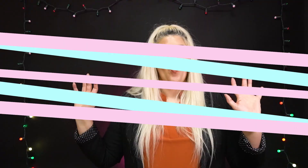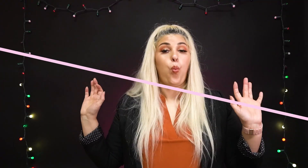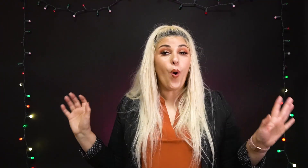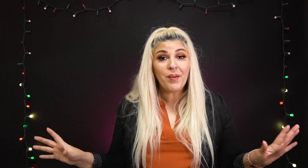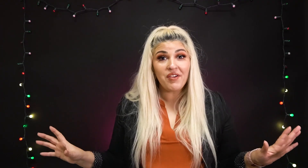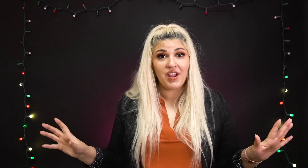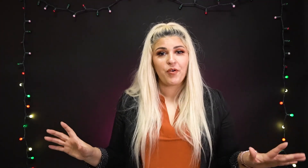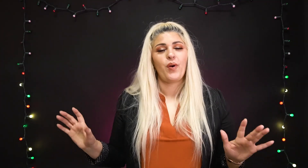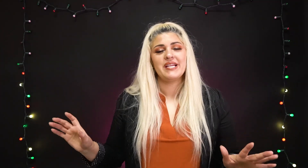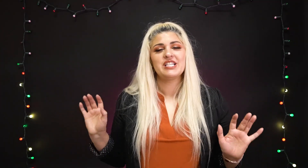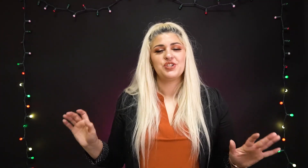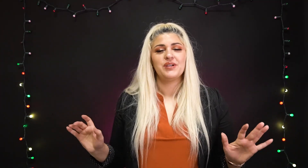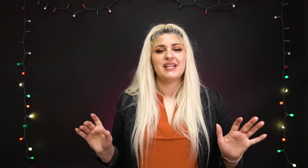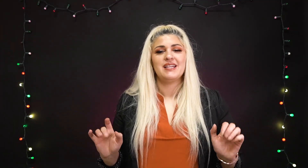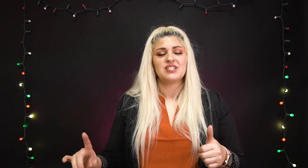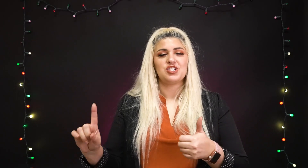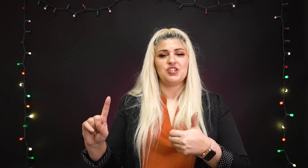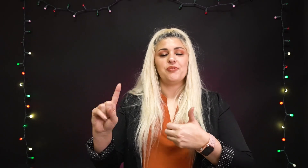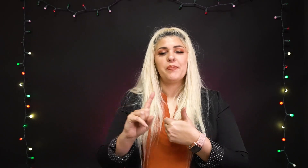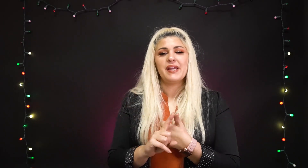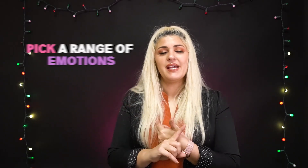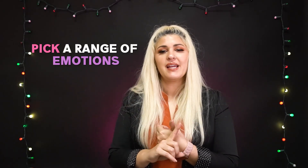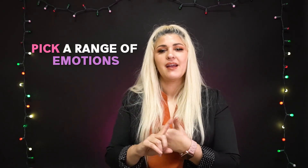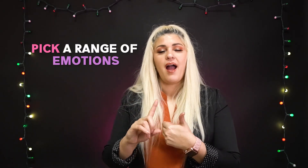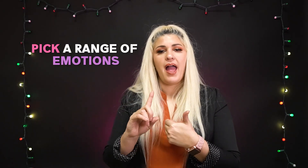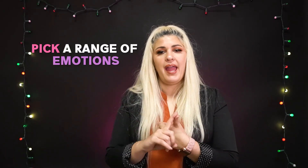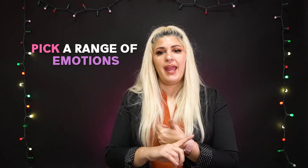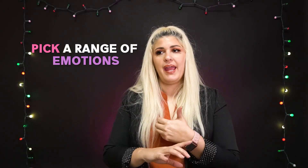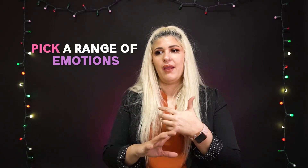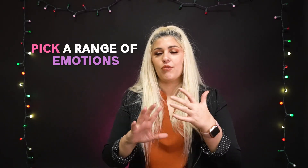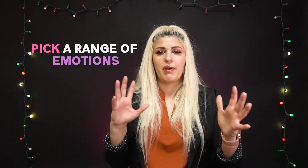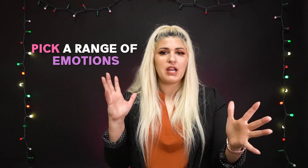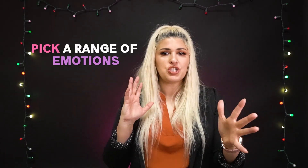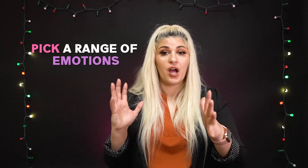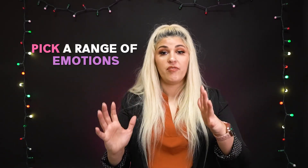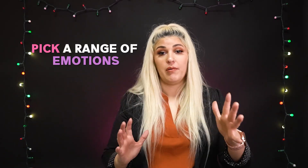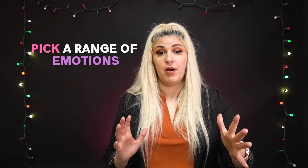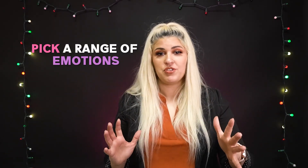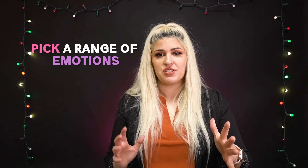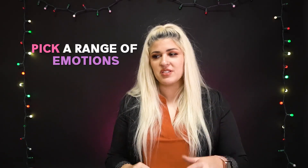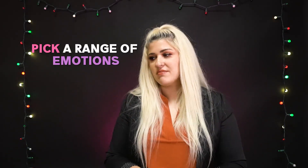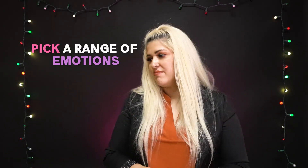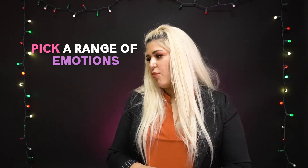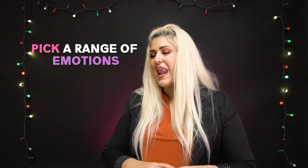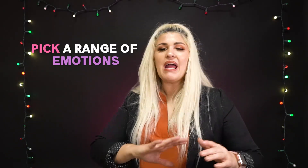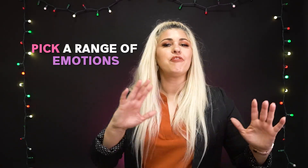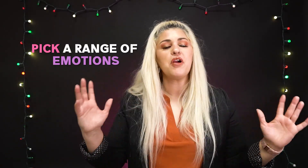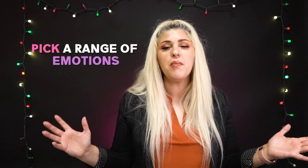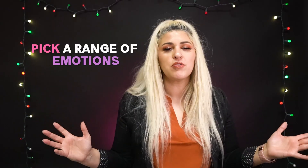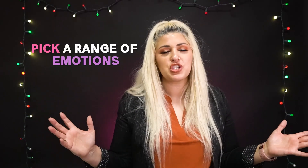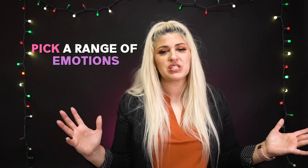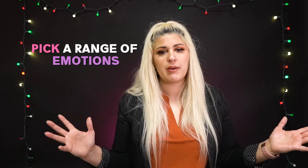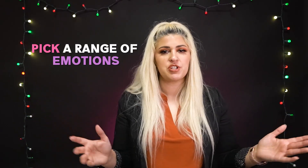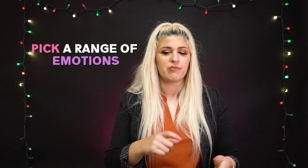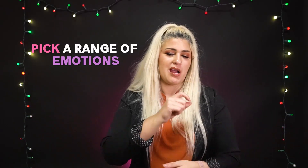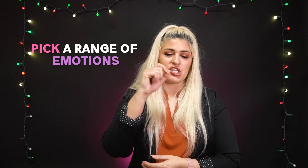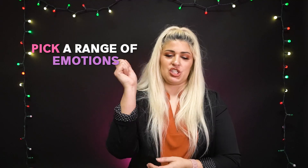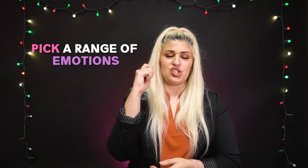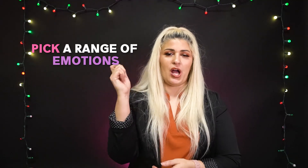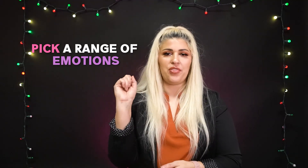one of my favorite ways to do it is to pick a range of emotions whatever emotions come to your mind just jot